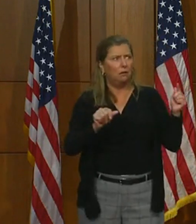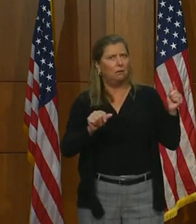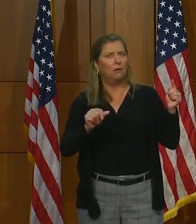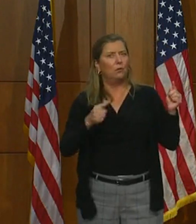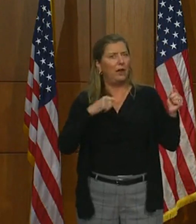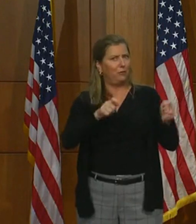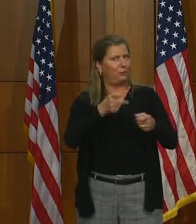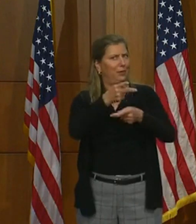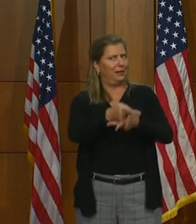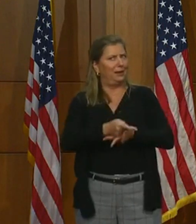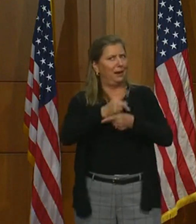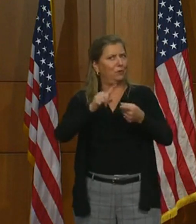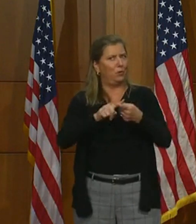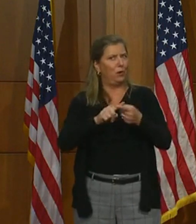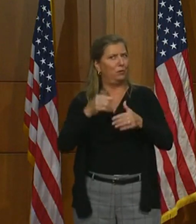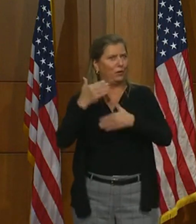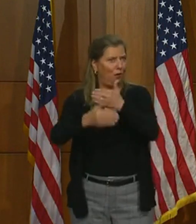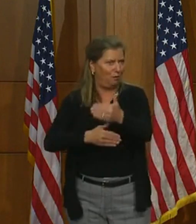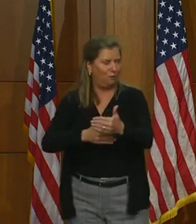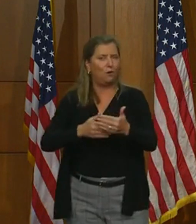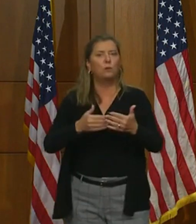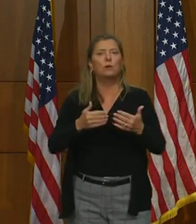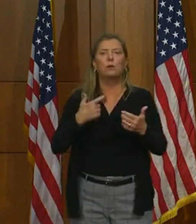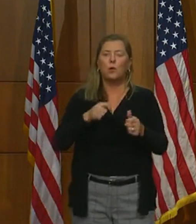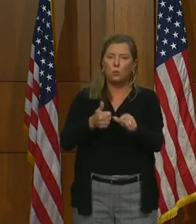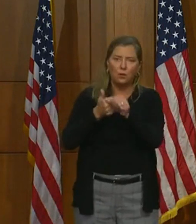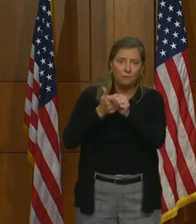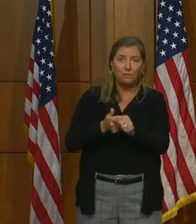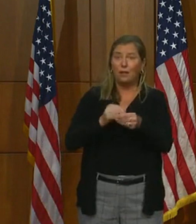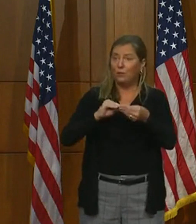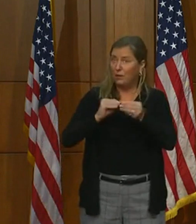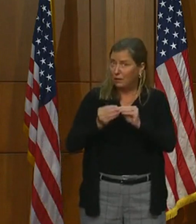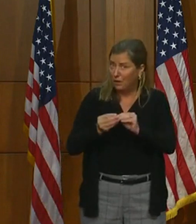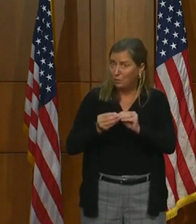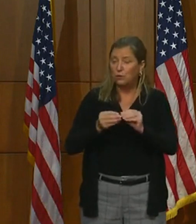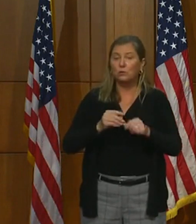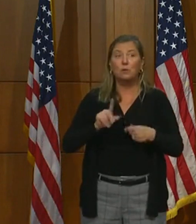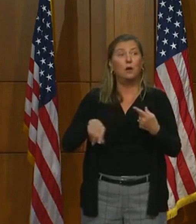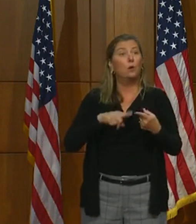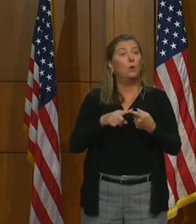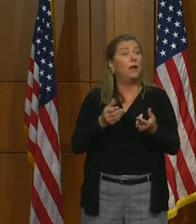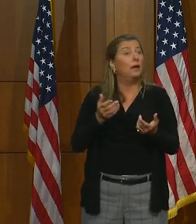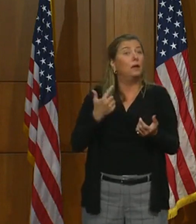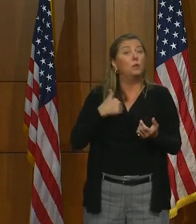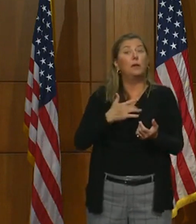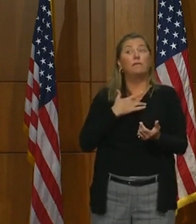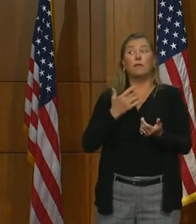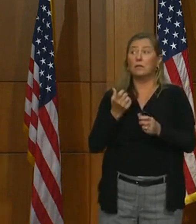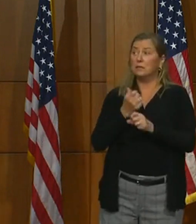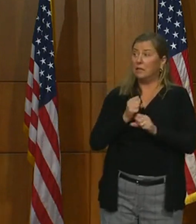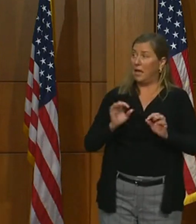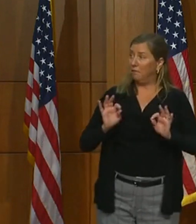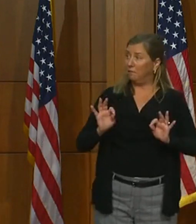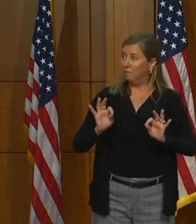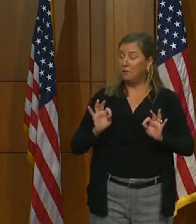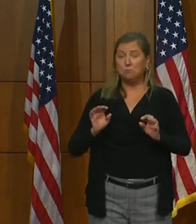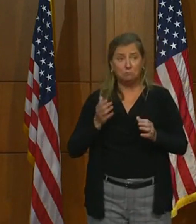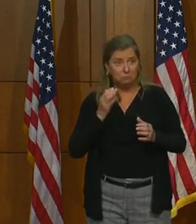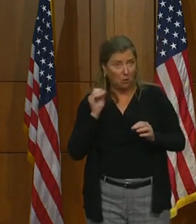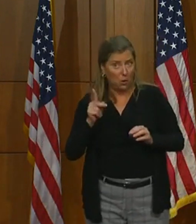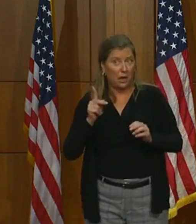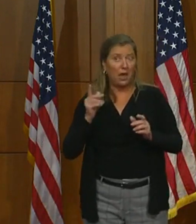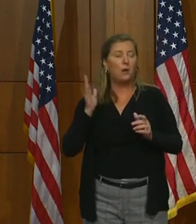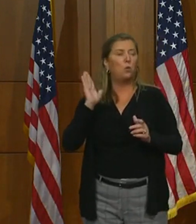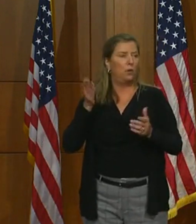careful as we move forward. We'll continue to follow those numbers. And as soon as we, again, as soon as we think it's safe and responsible, then